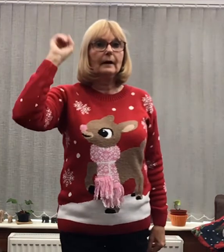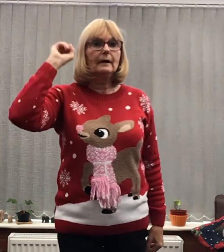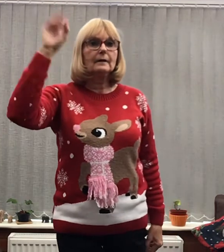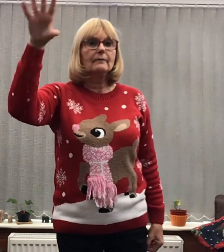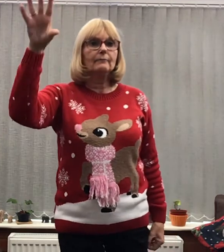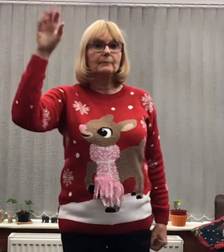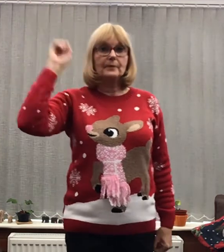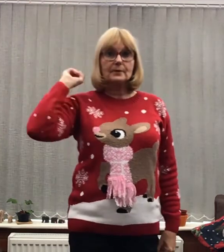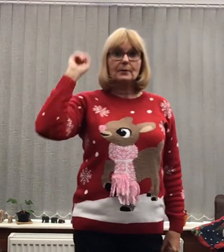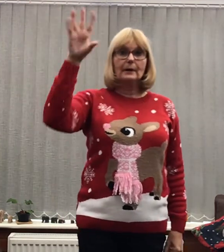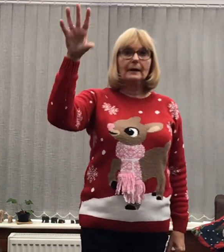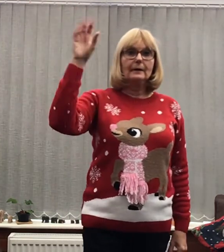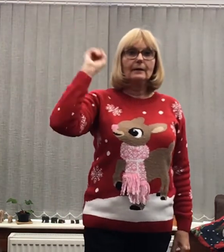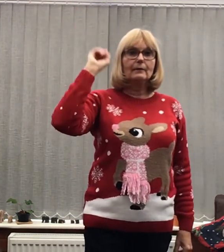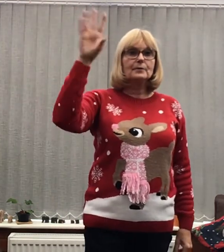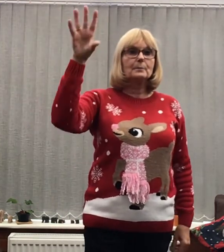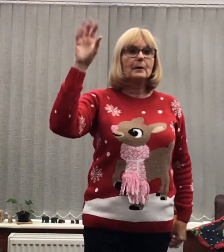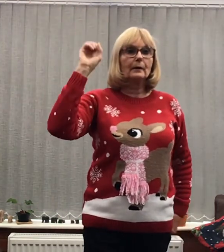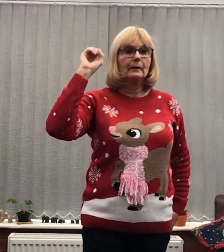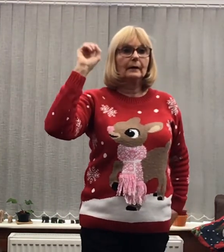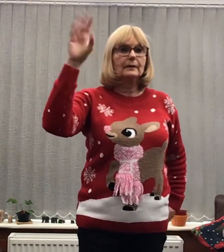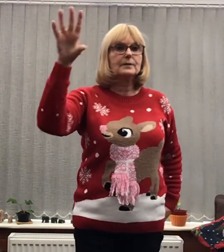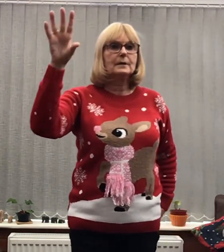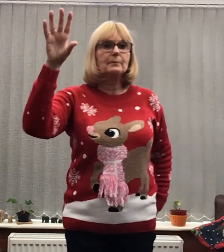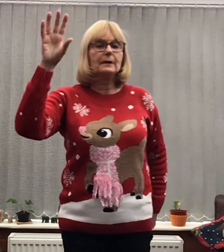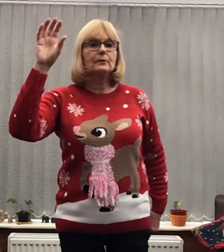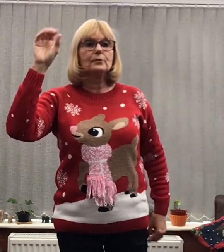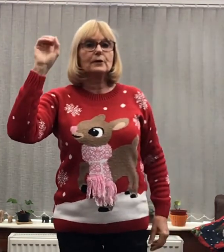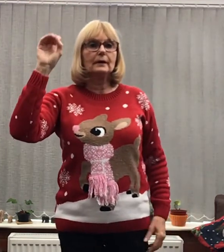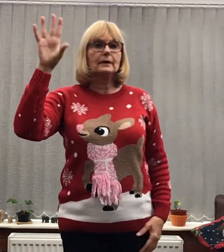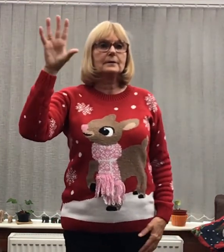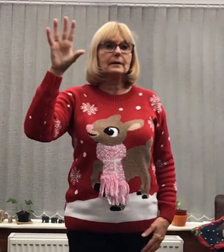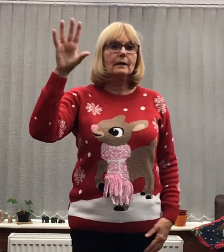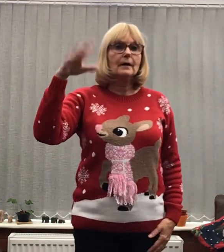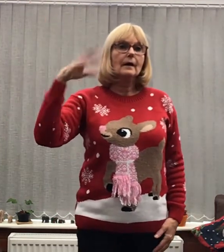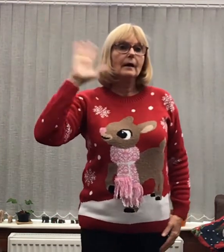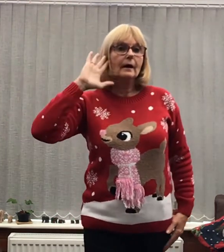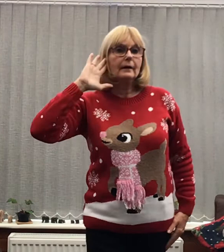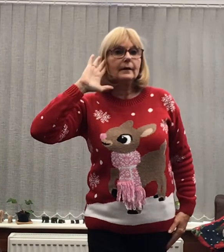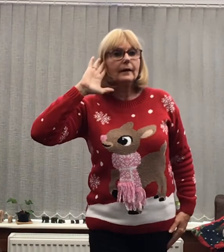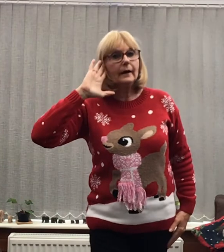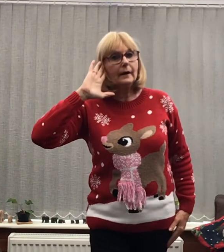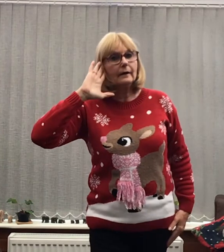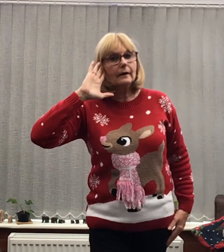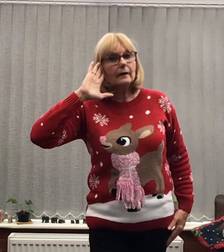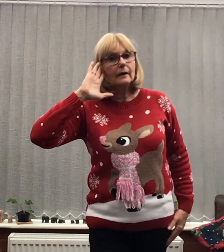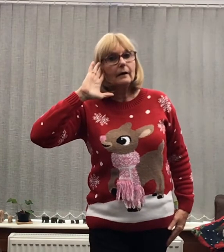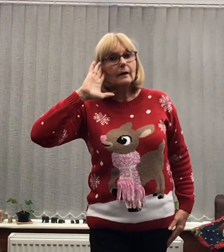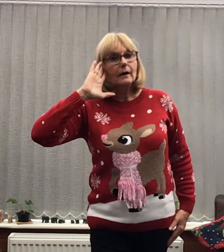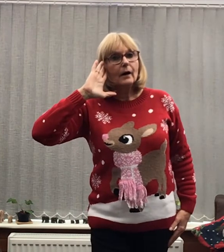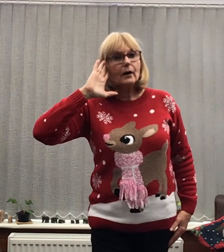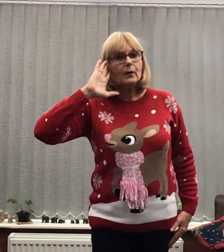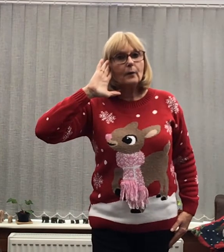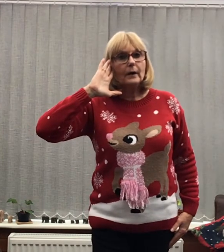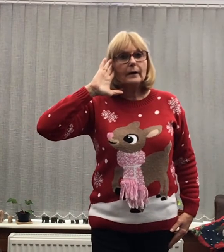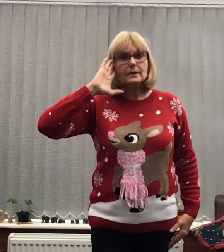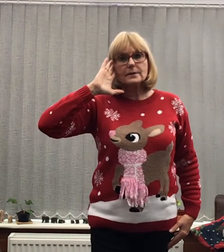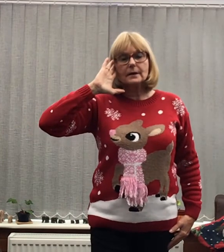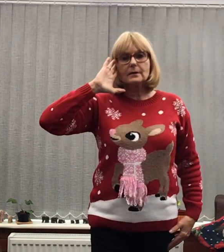And it's going in and out Sparkling They see a bright new shining star And they hear A choir sing a